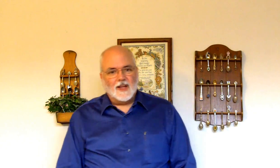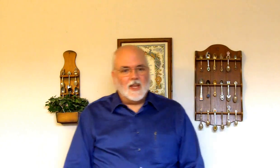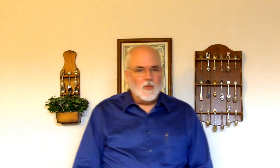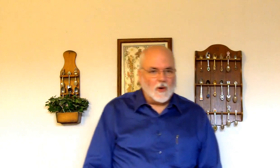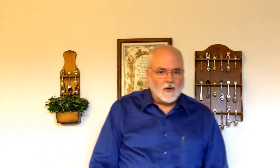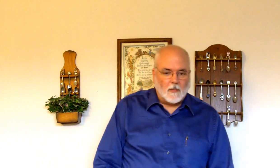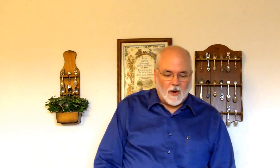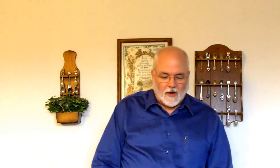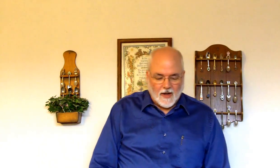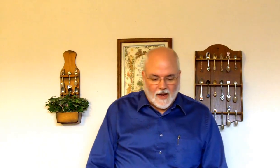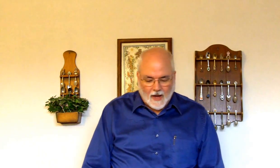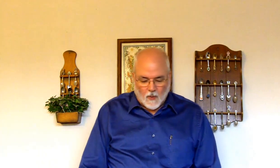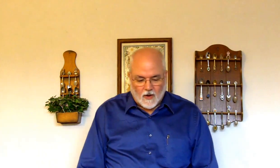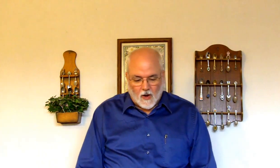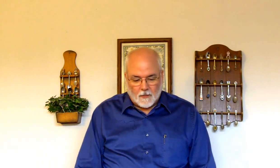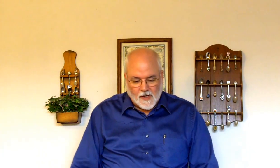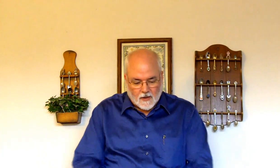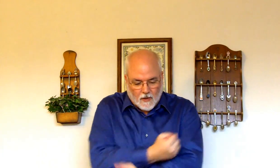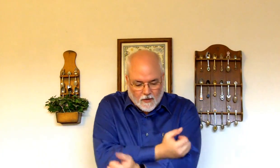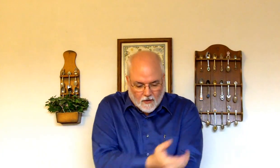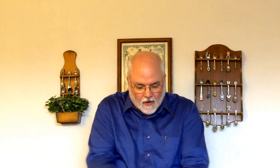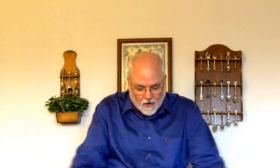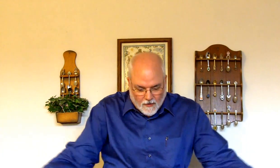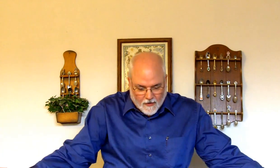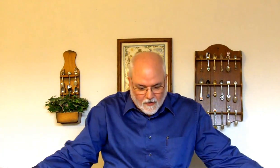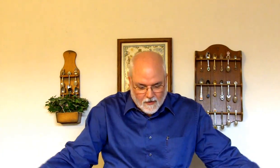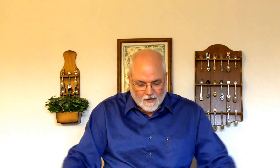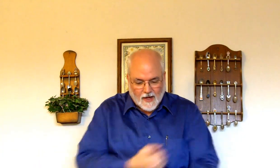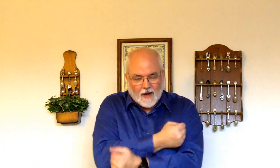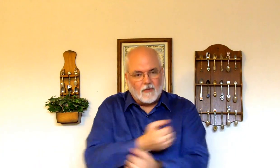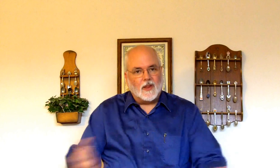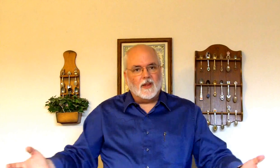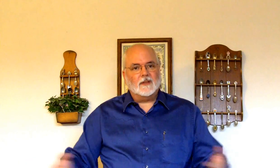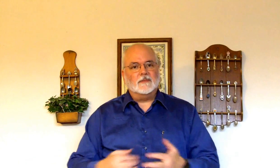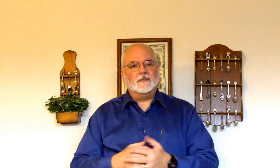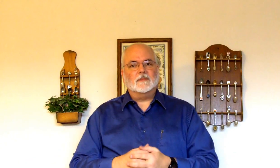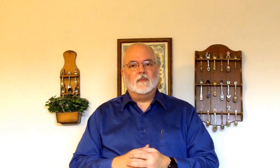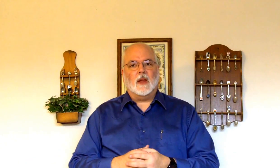Keyboard. Apart. And where are all the pieces. Well they're all there. Everything. Okay.